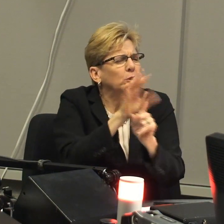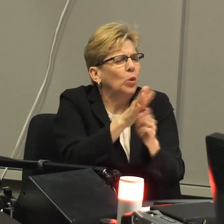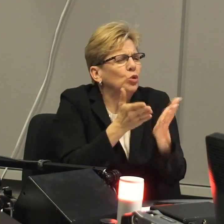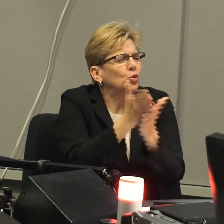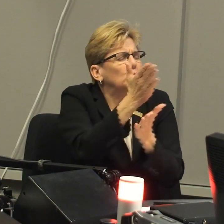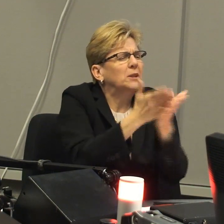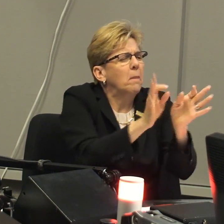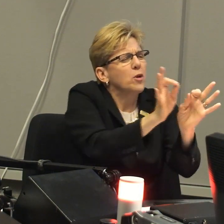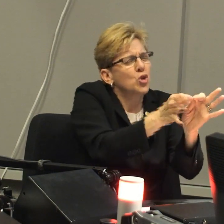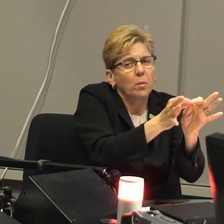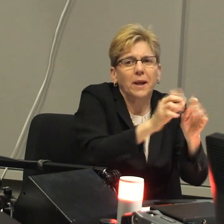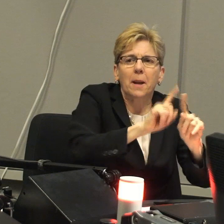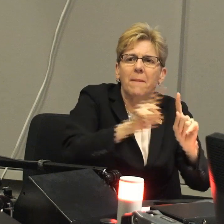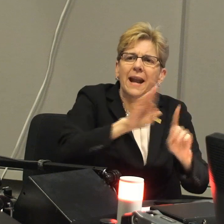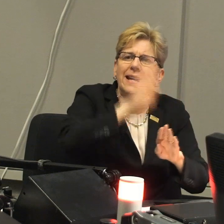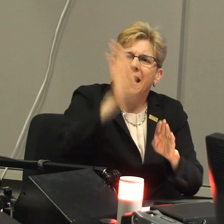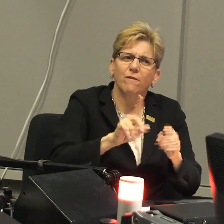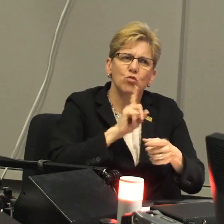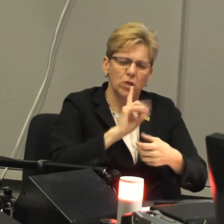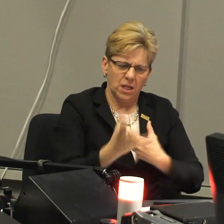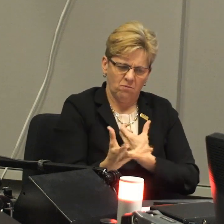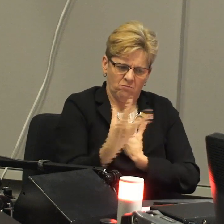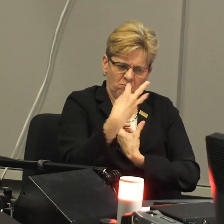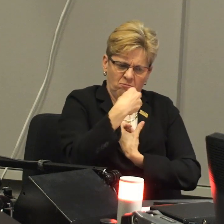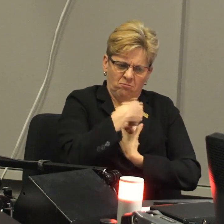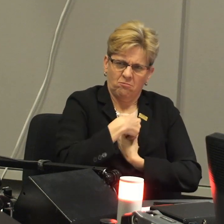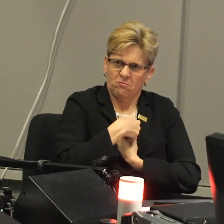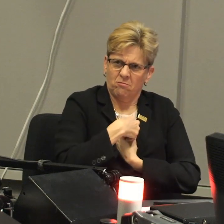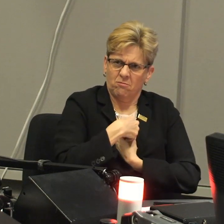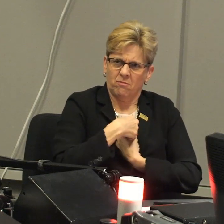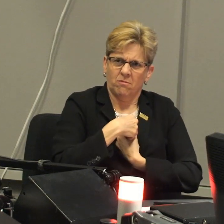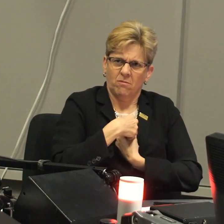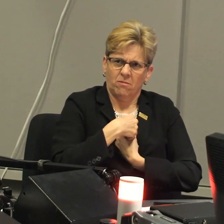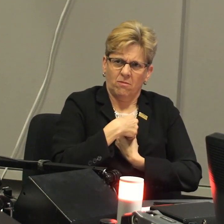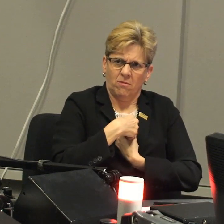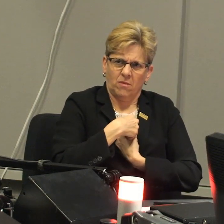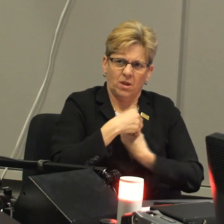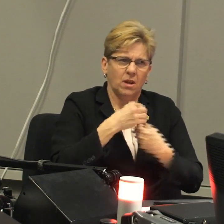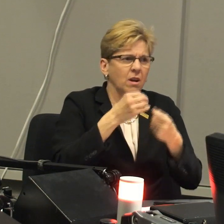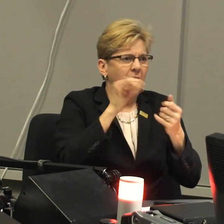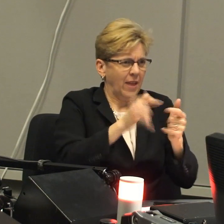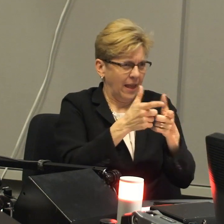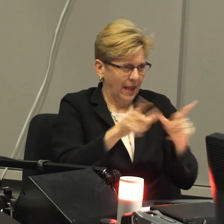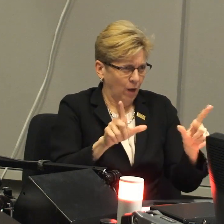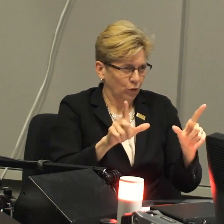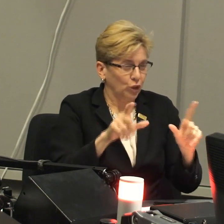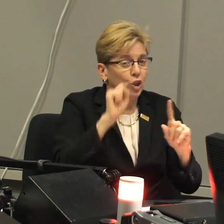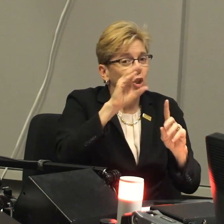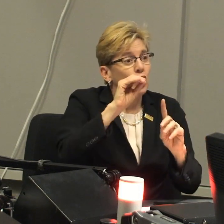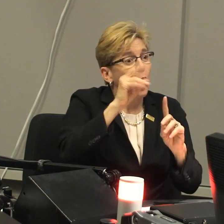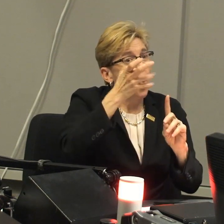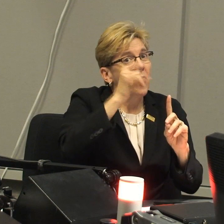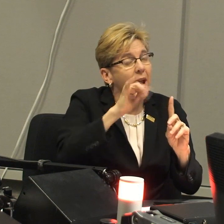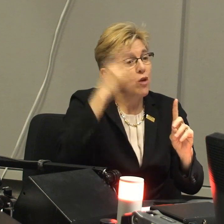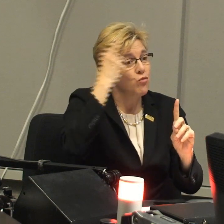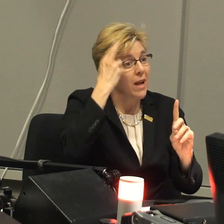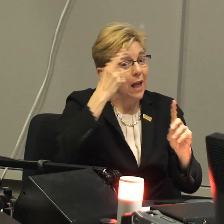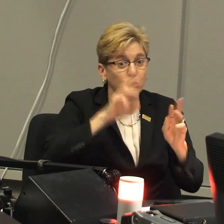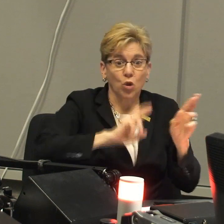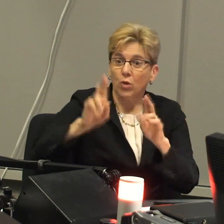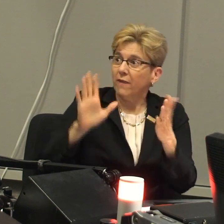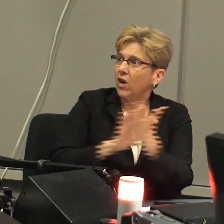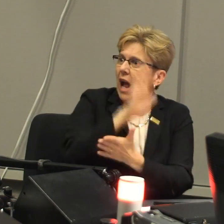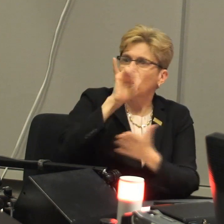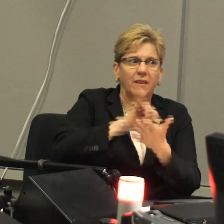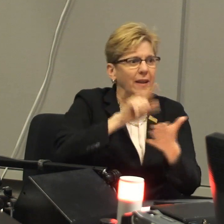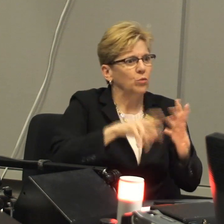or perhaps had some exposure through some interpreting experiences, but truly never embodied the language. And so,